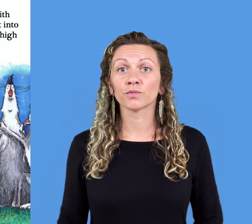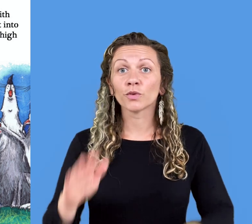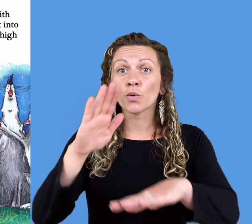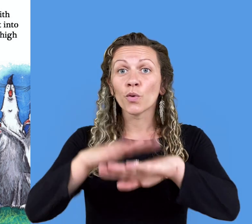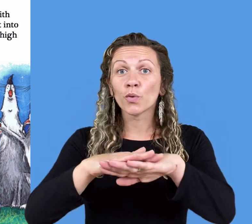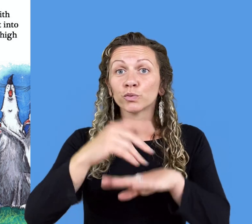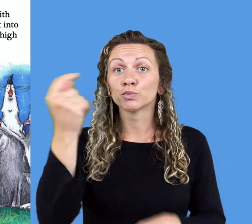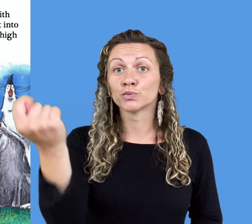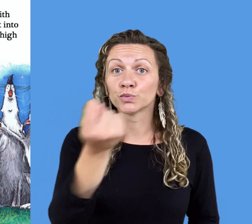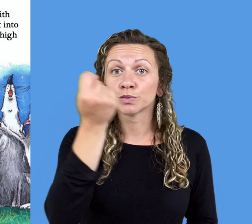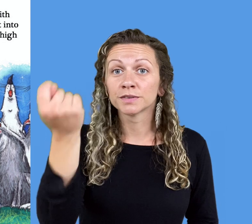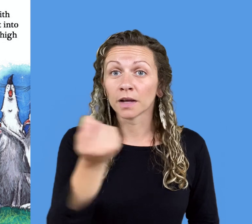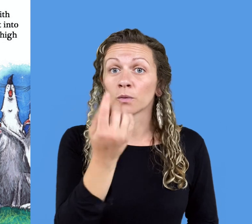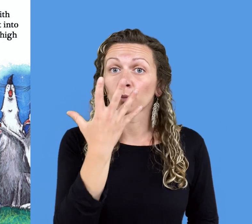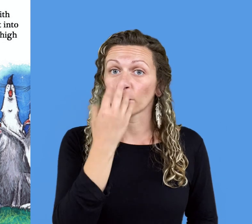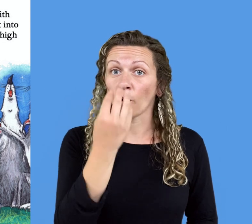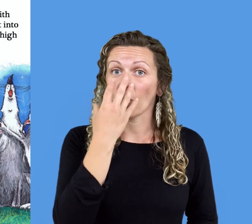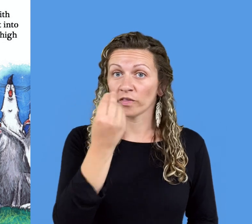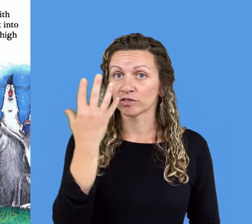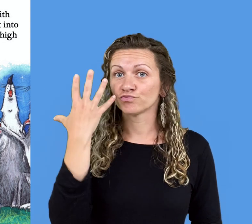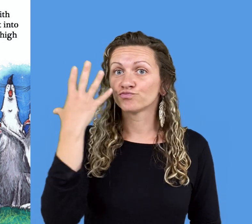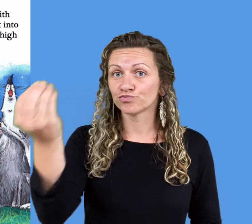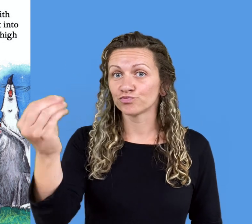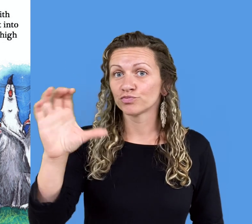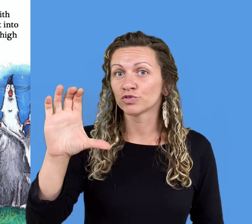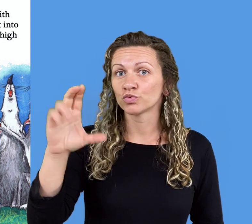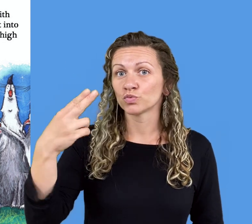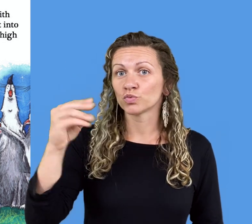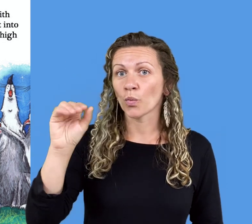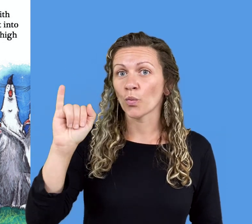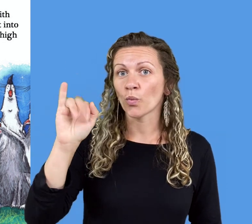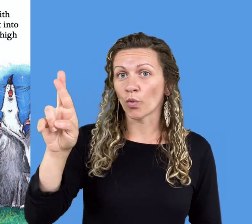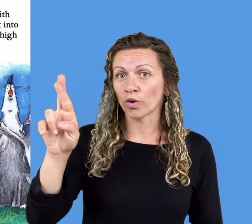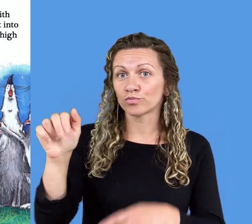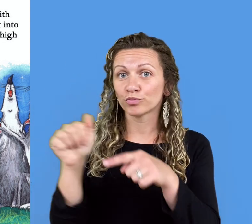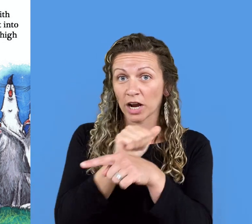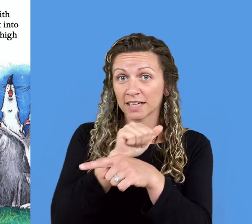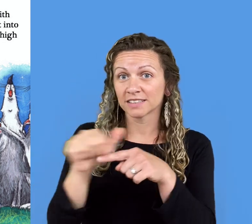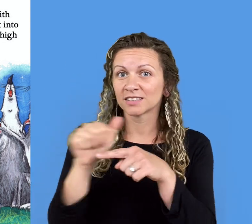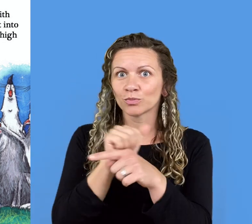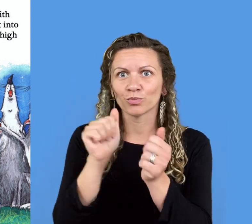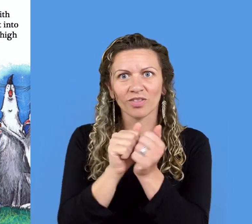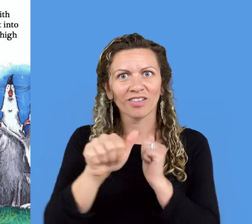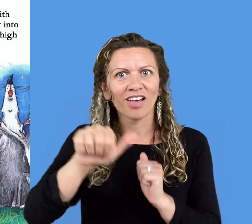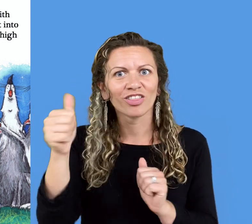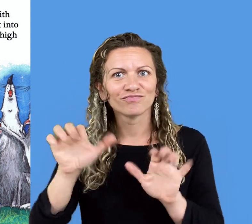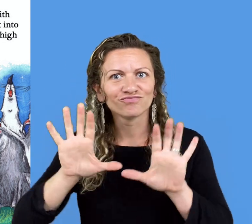On Tuesday, he went to choir practice with the rest of the wolf pack.